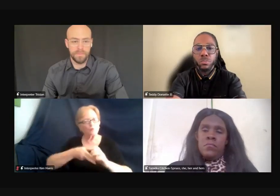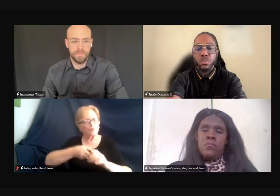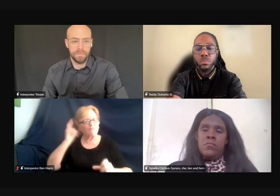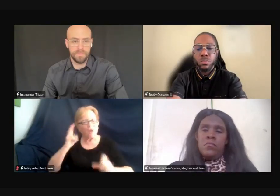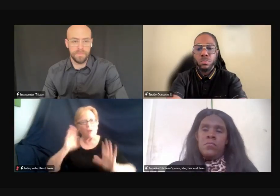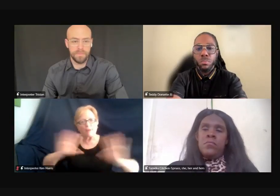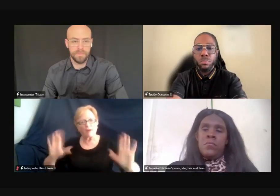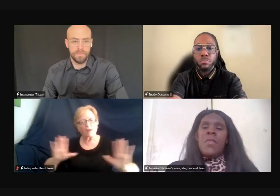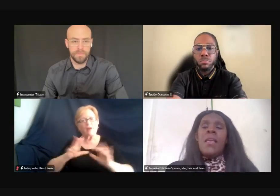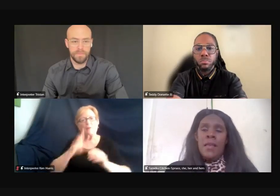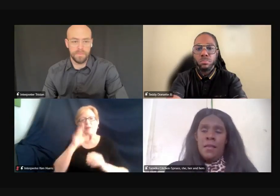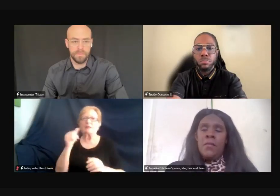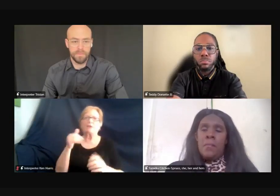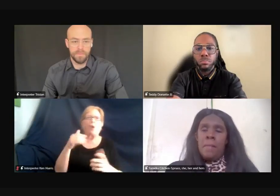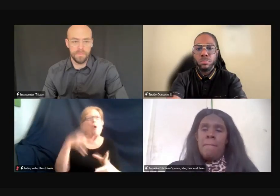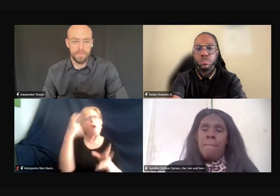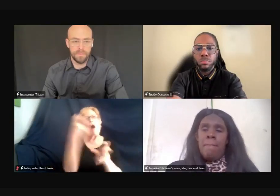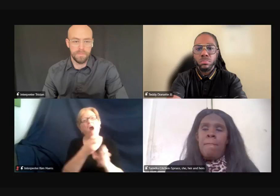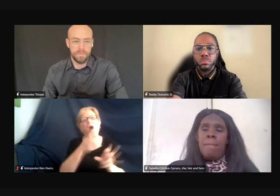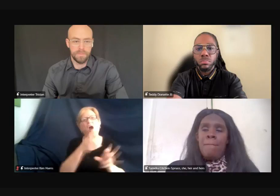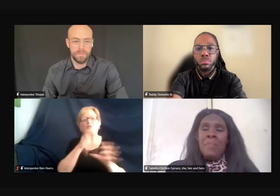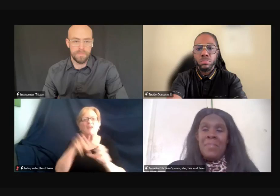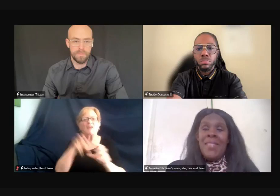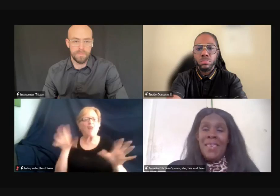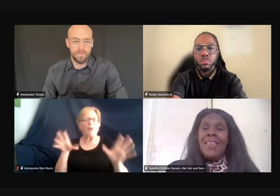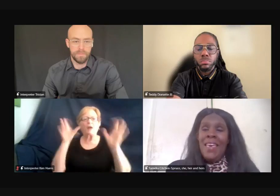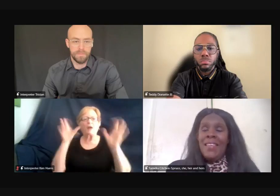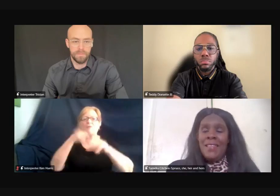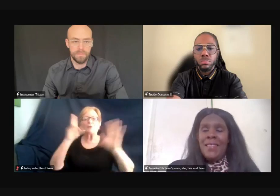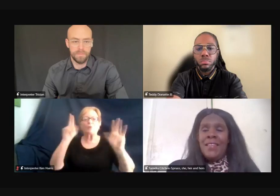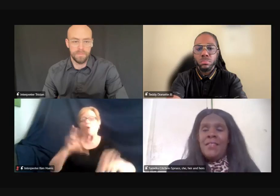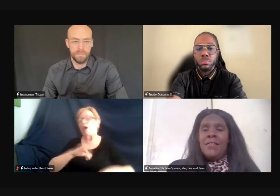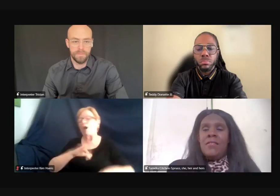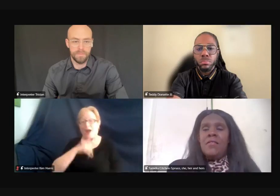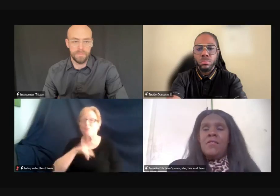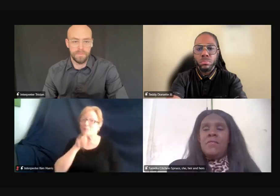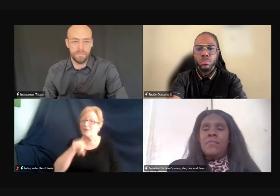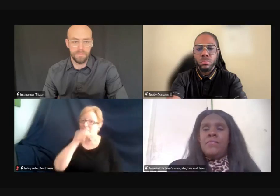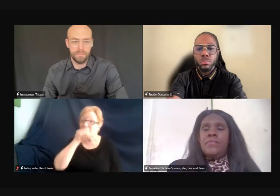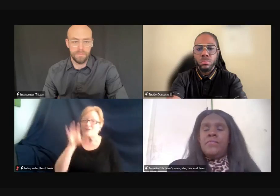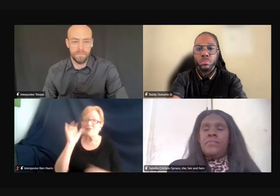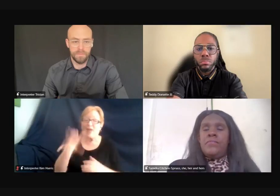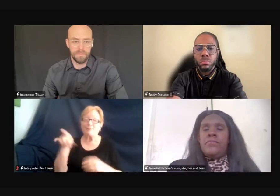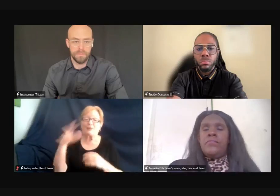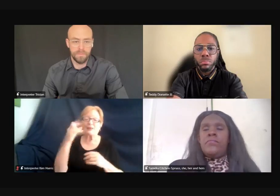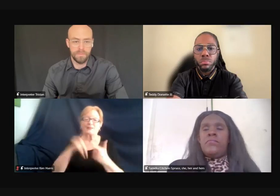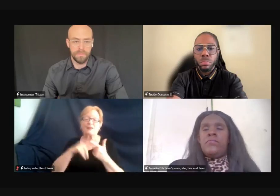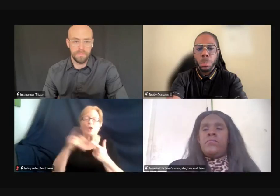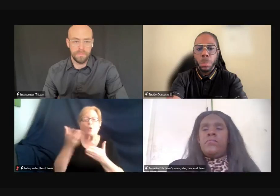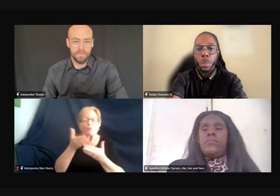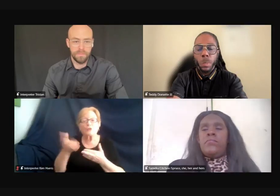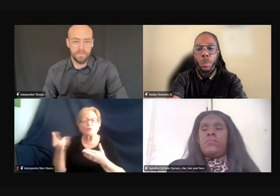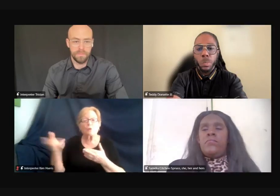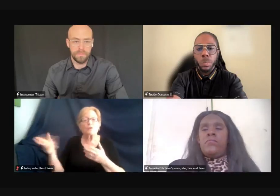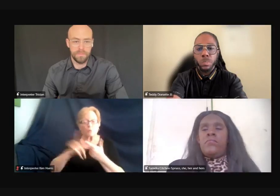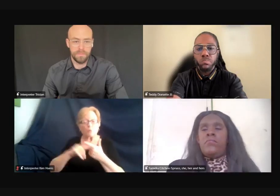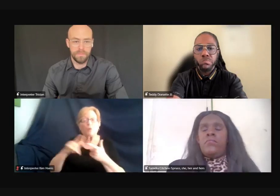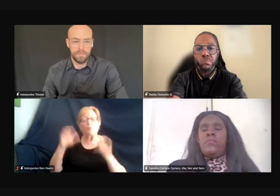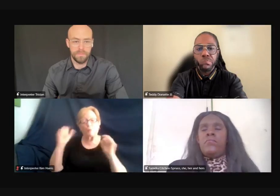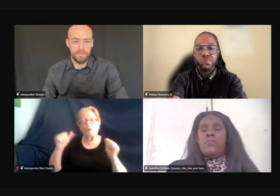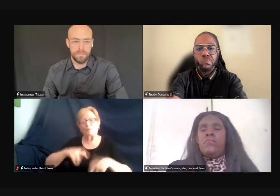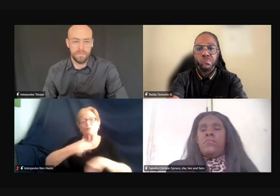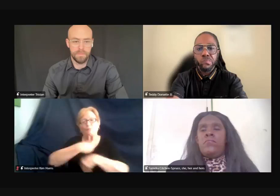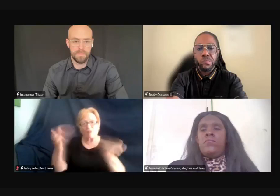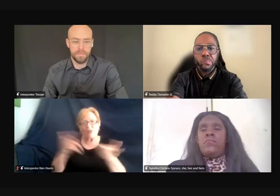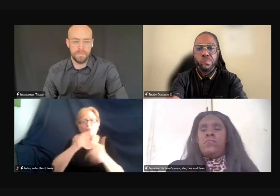it's too hot. Um, I absolutely love that. The first resources, we'll do our best to provide you all with resources,